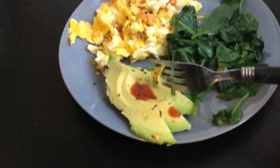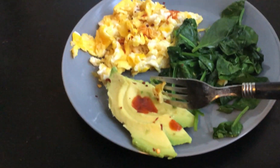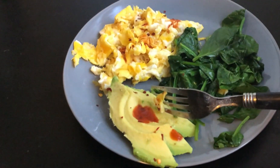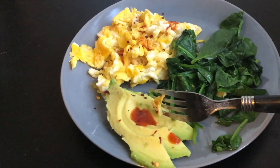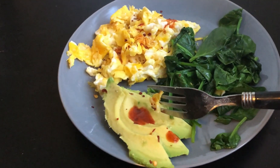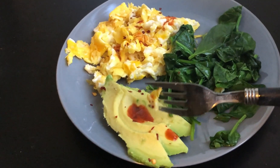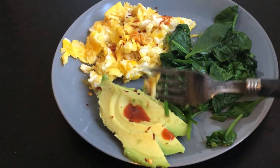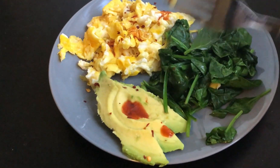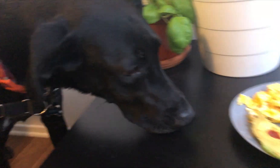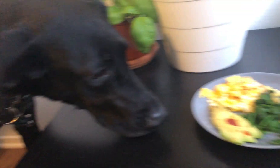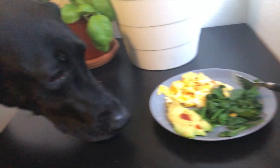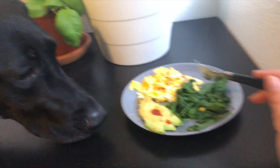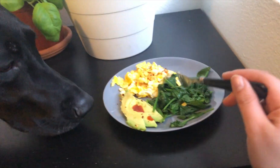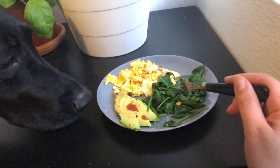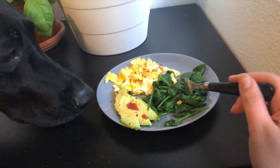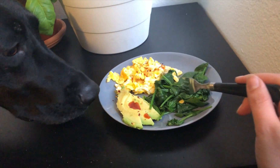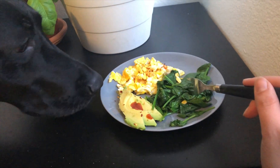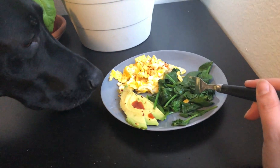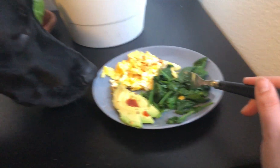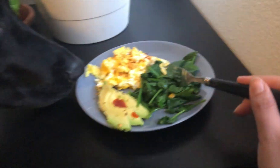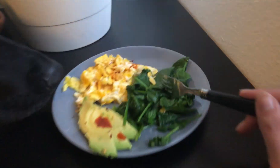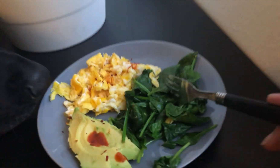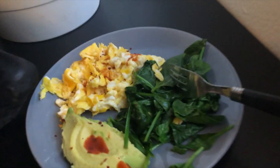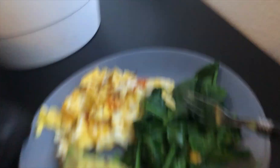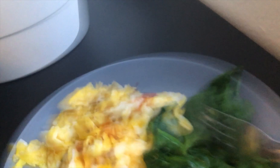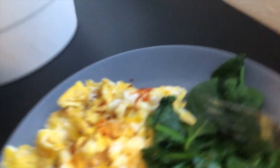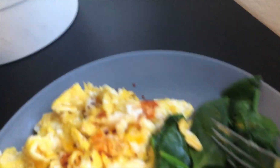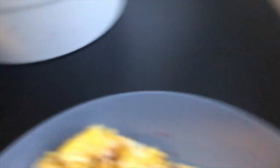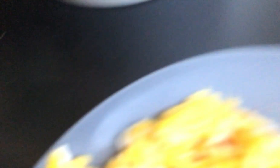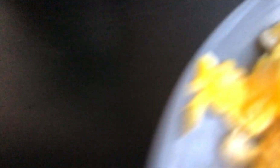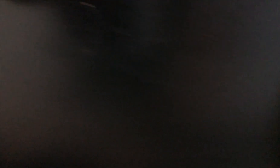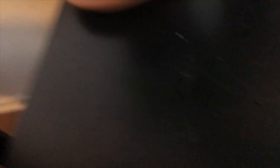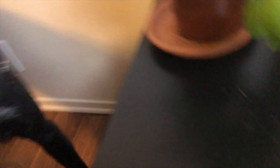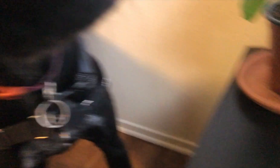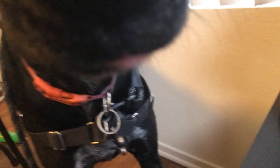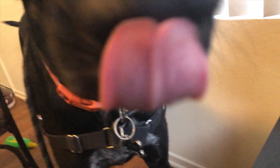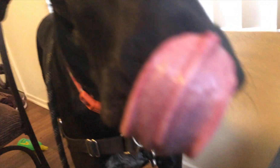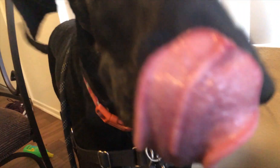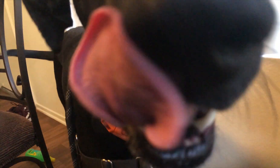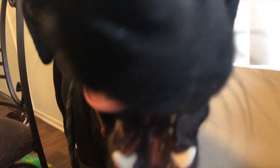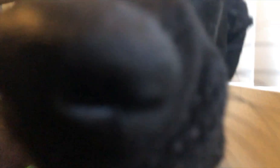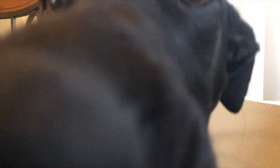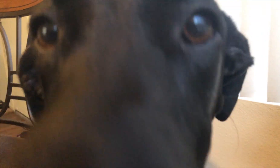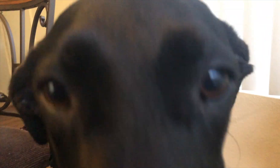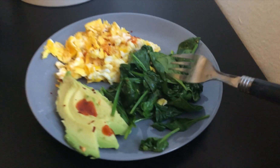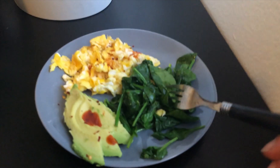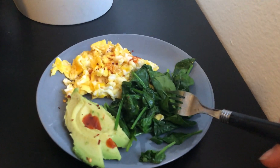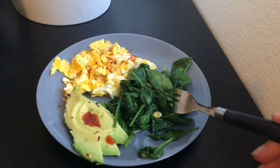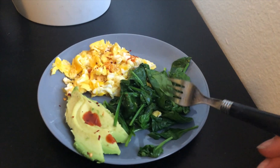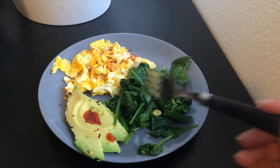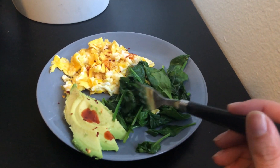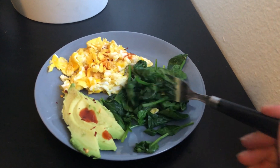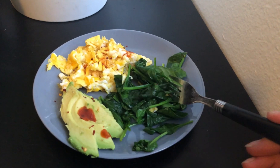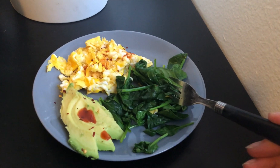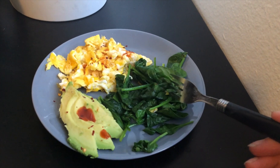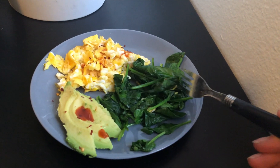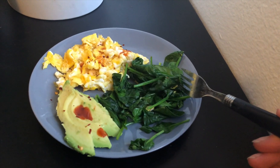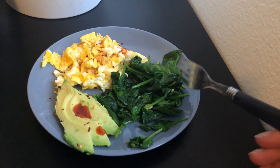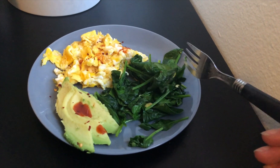quarter of an avocado. This is cooked down obviously, but this, excuse me, this was about two cups of